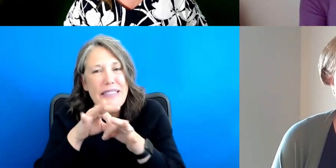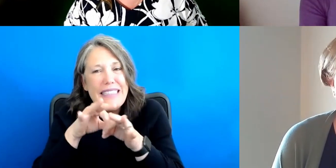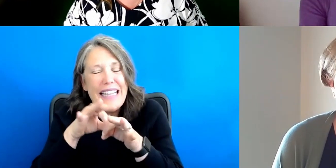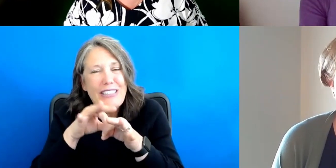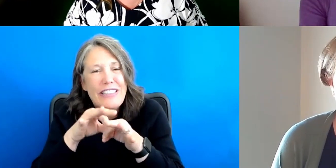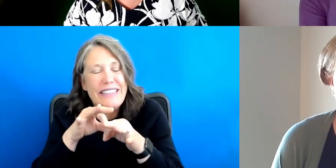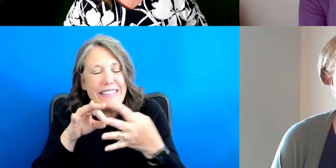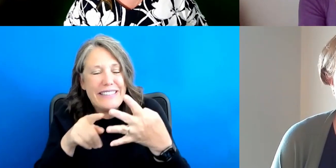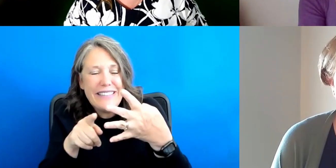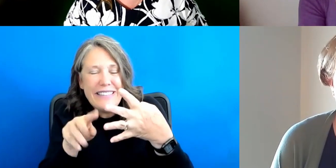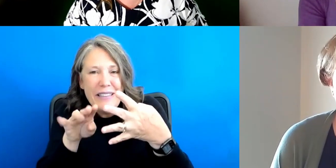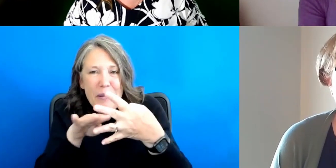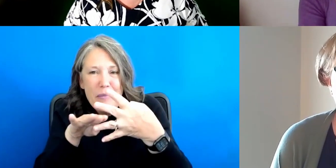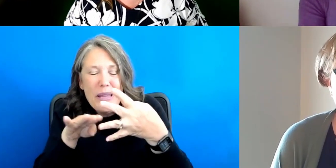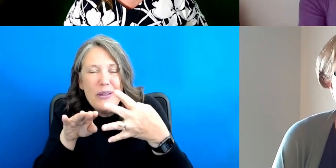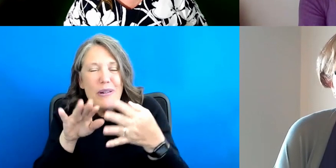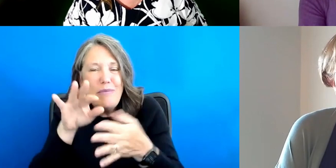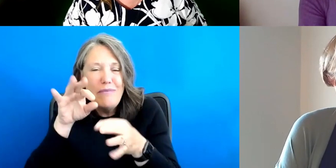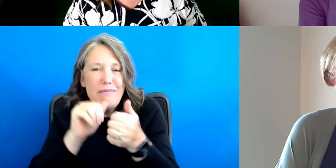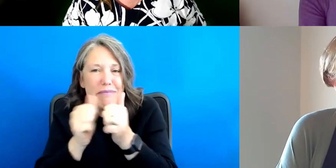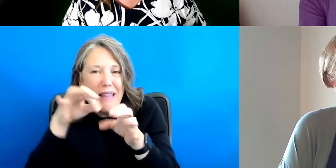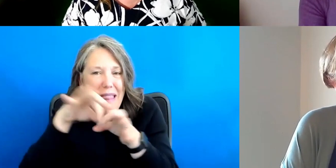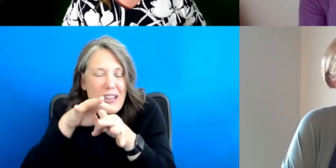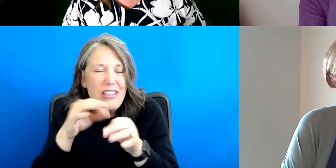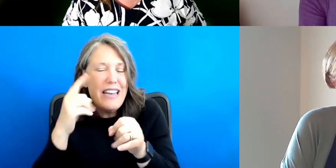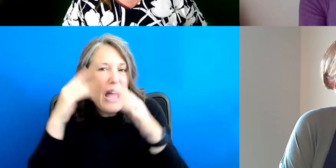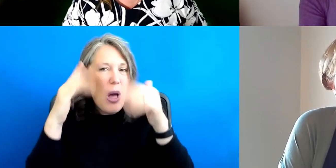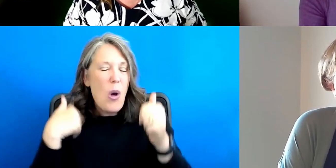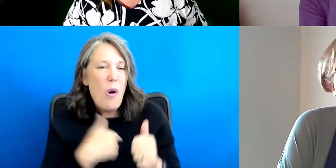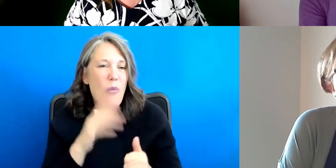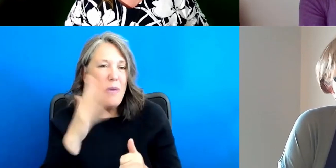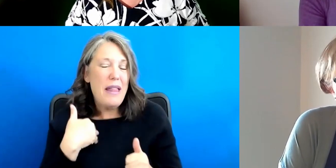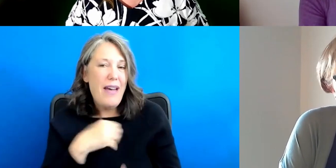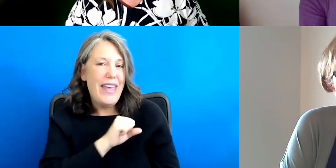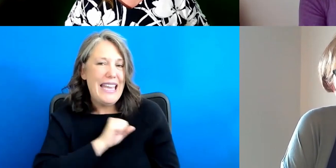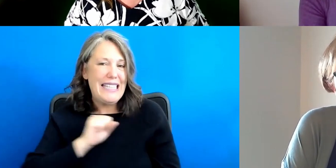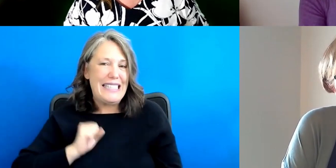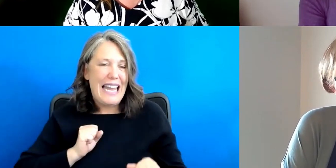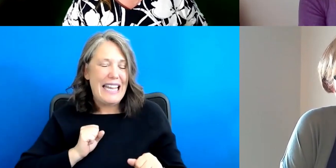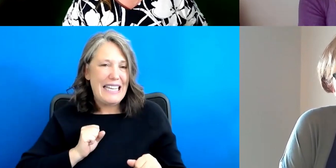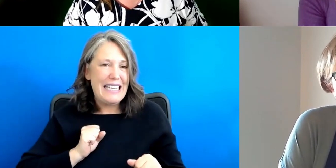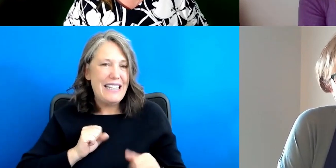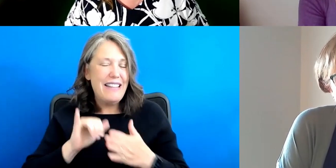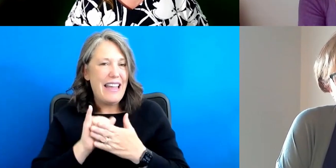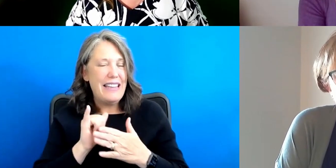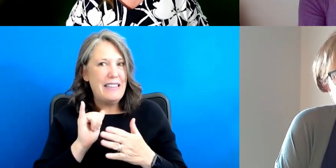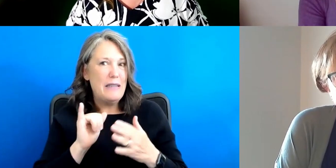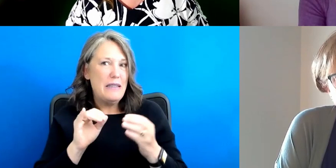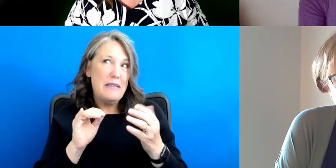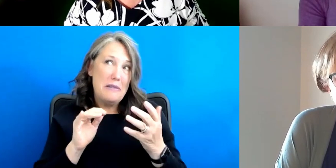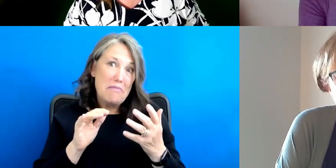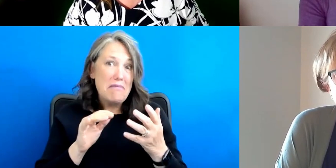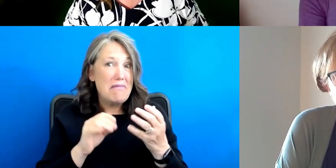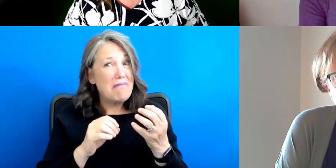that, you know, we'll have a, uh, a Senate that's favorable towards, um, UN treaties.